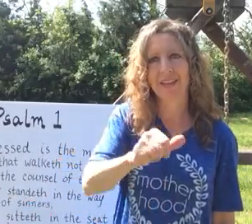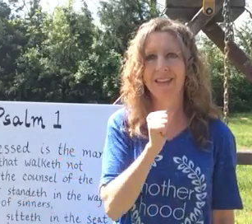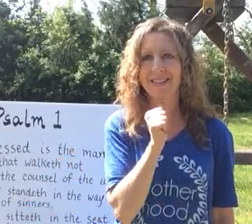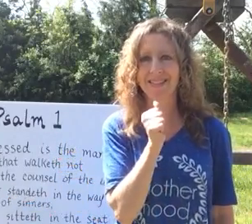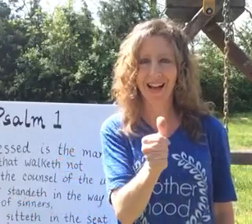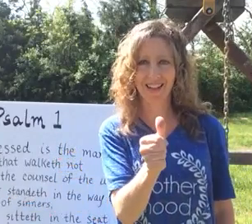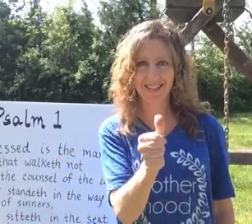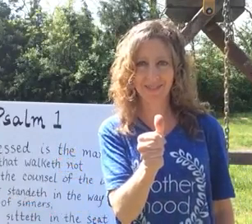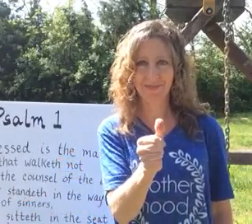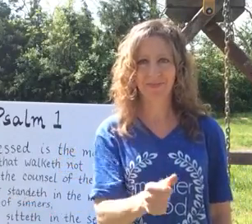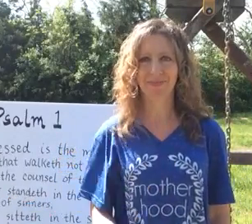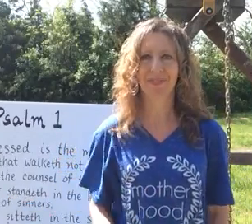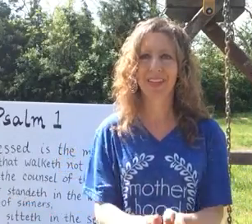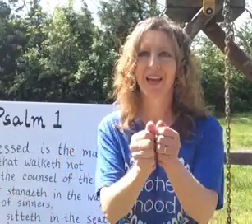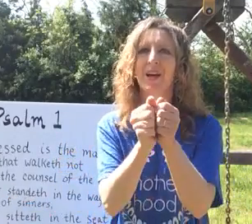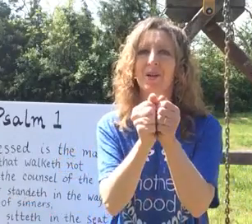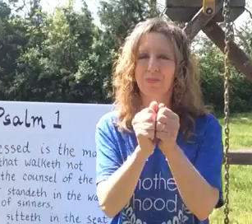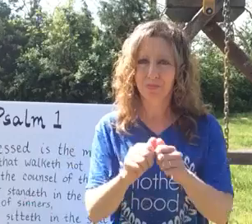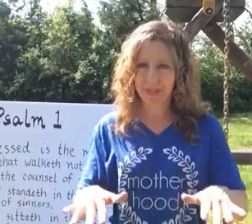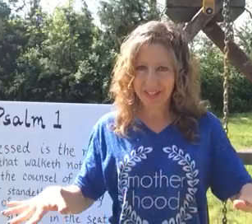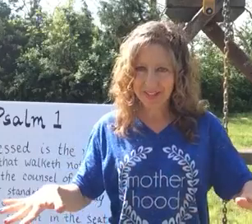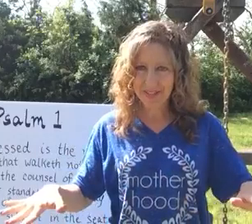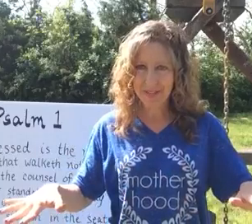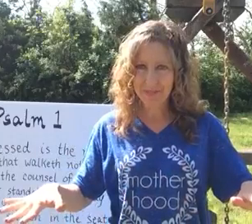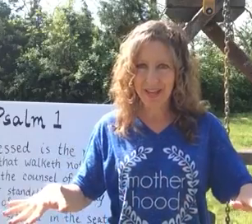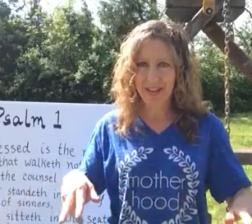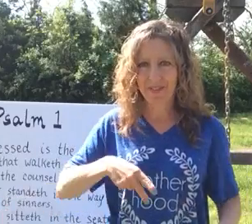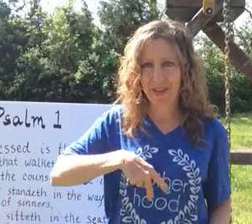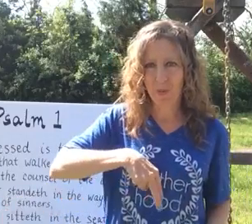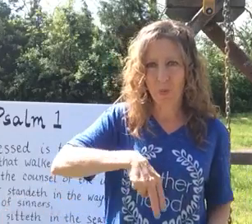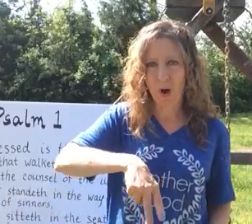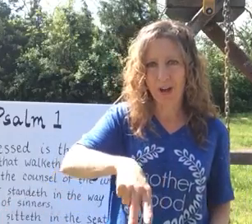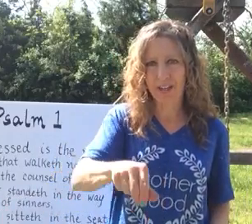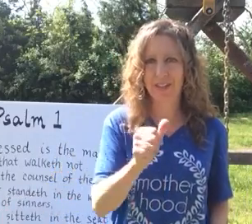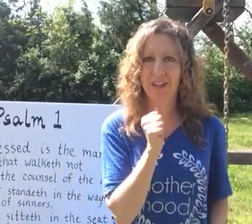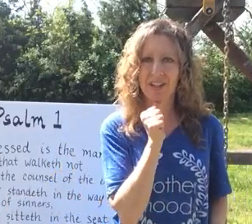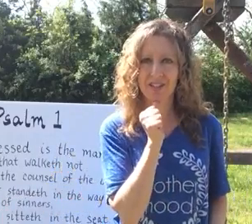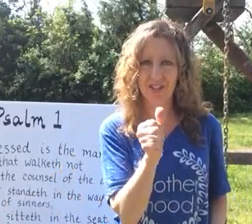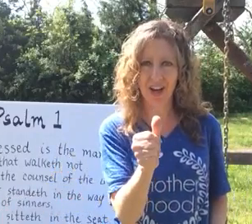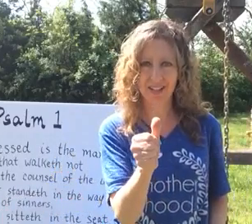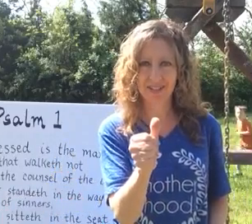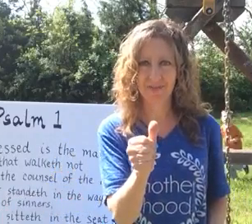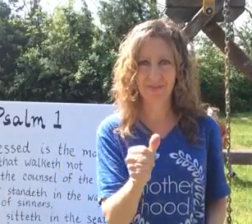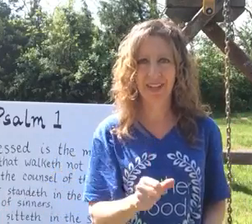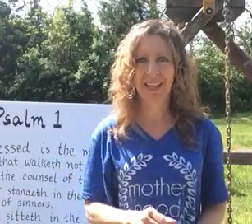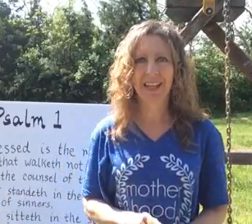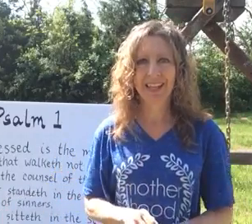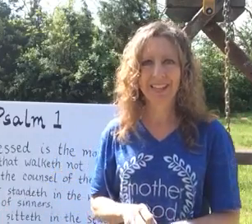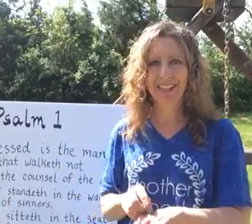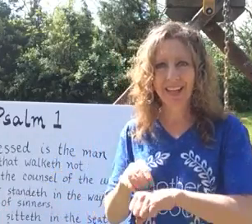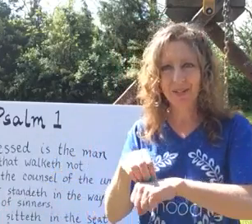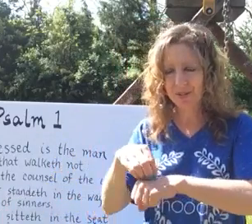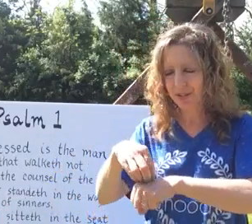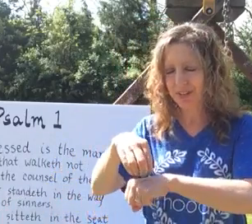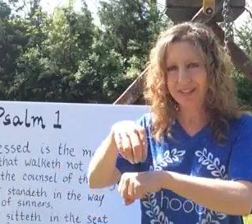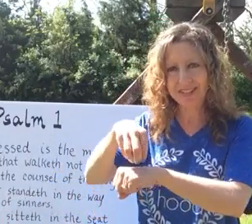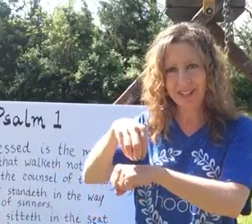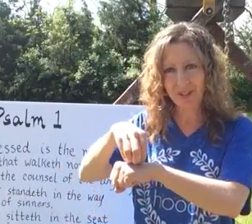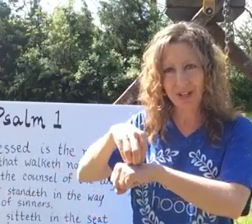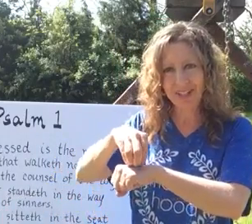not. Blessed is the man that walketh not. In the counsel, you've got this thing on your hand,